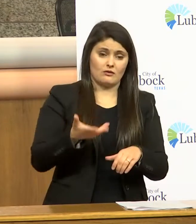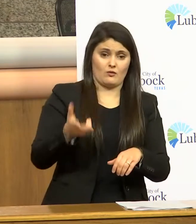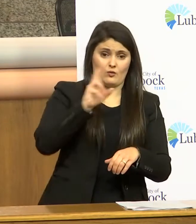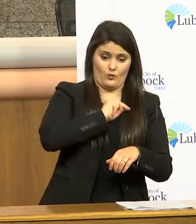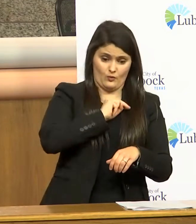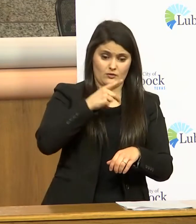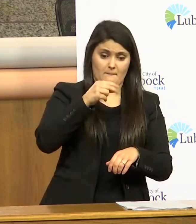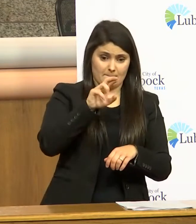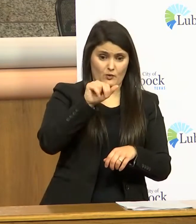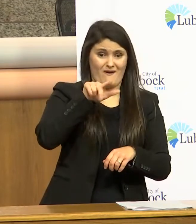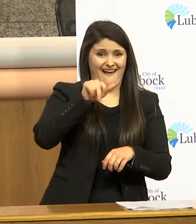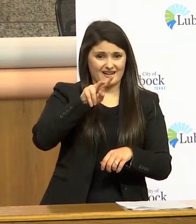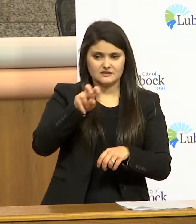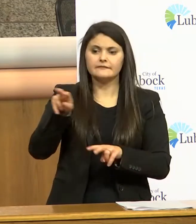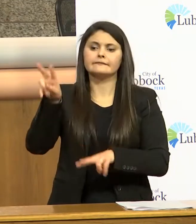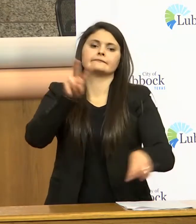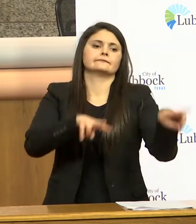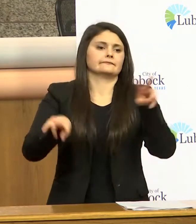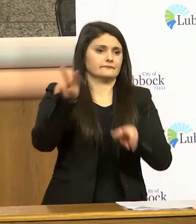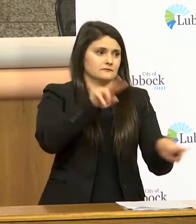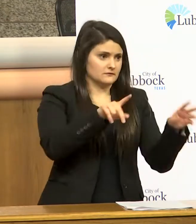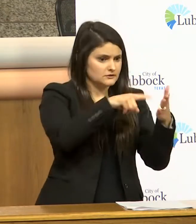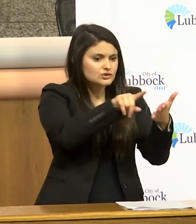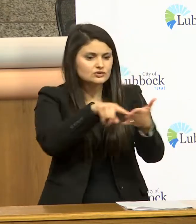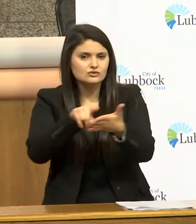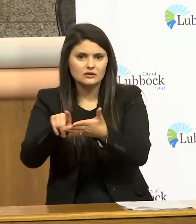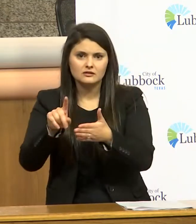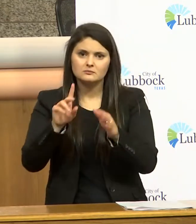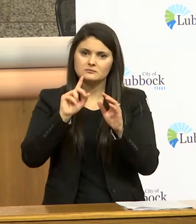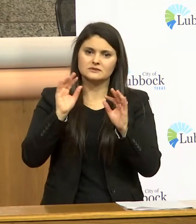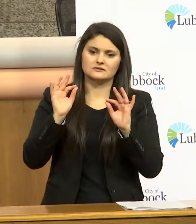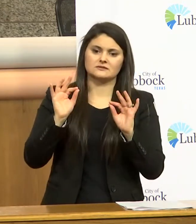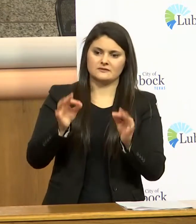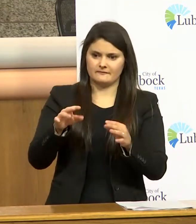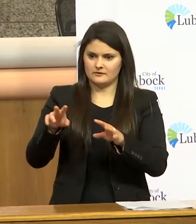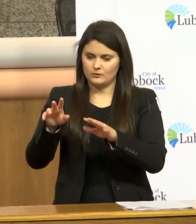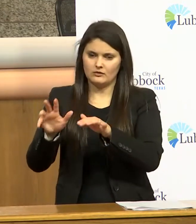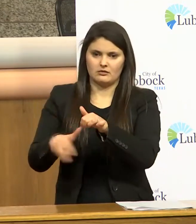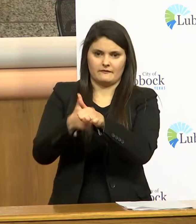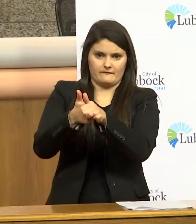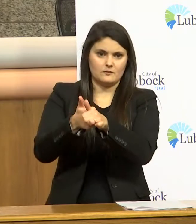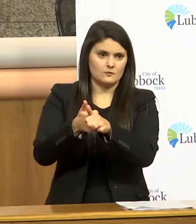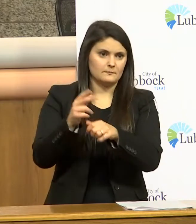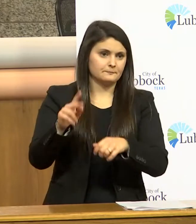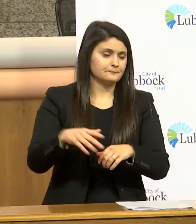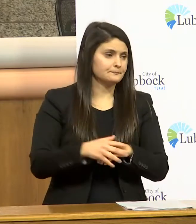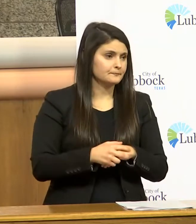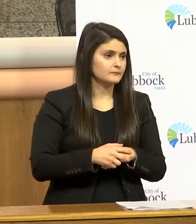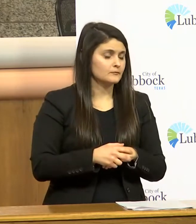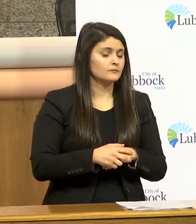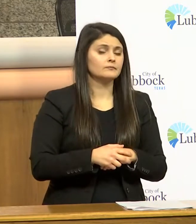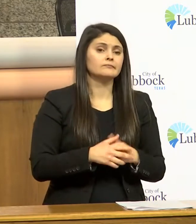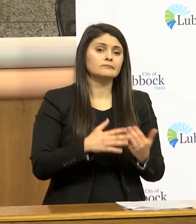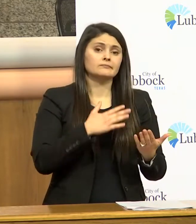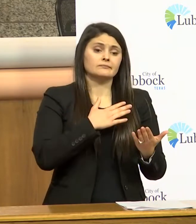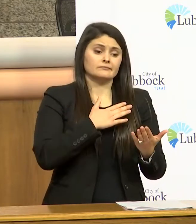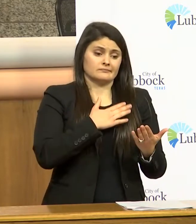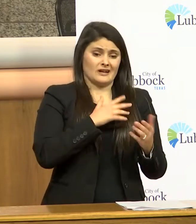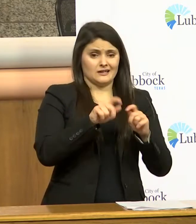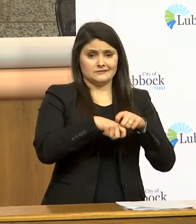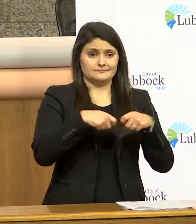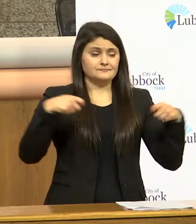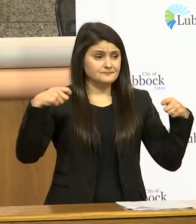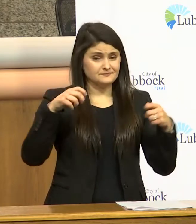proactive patrols but we will absolutely be responsible so kind of for my part to close